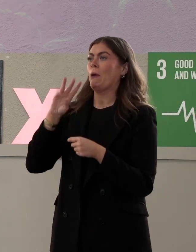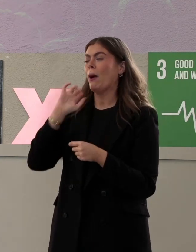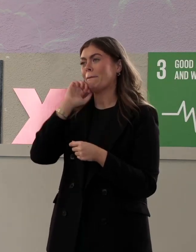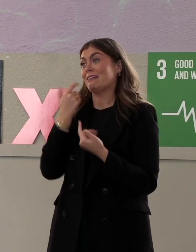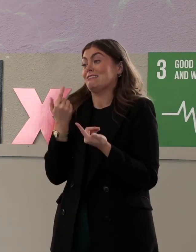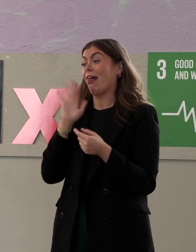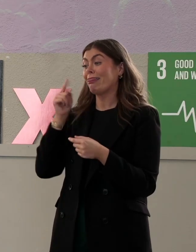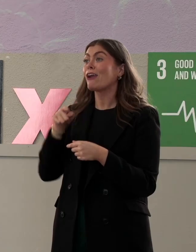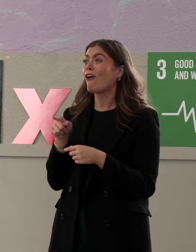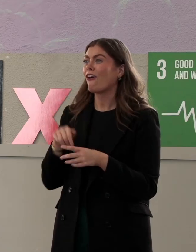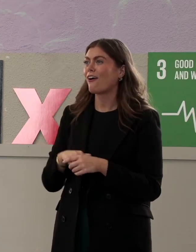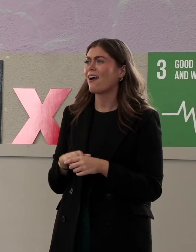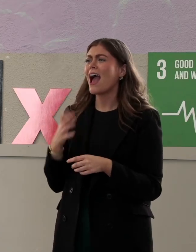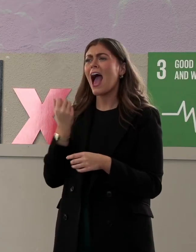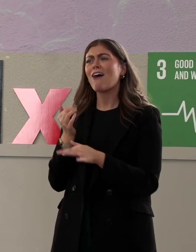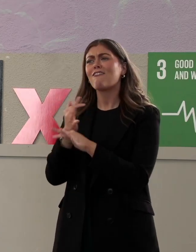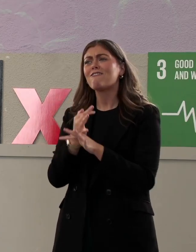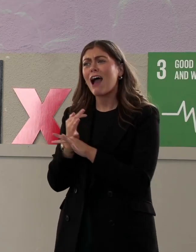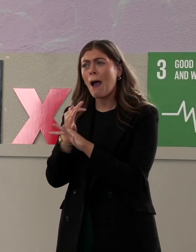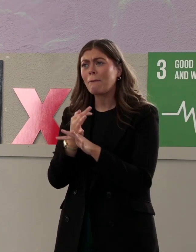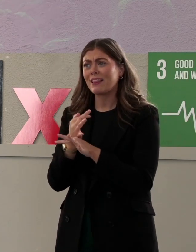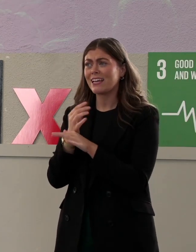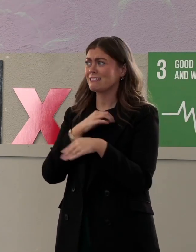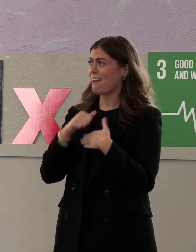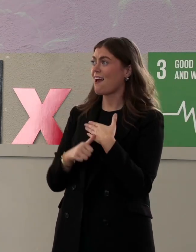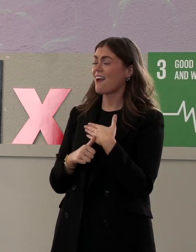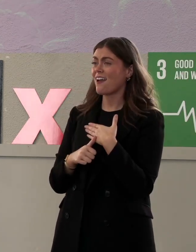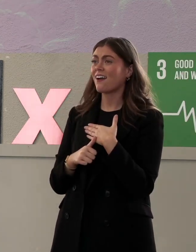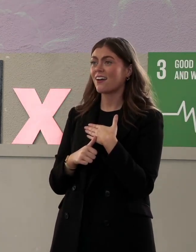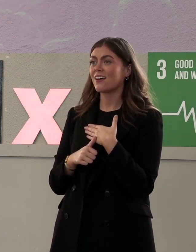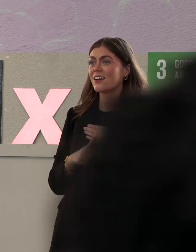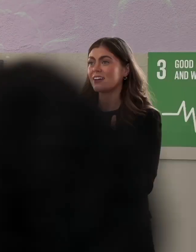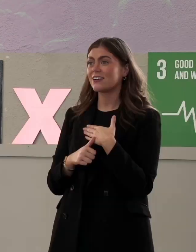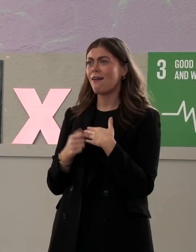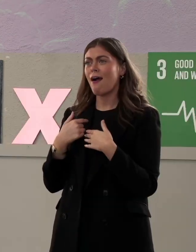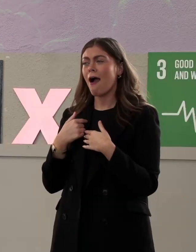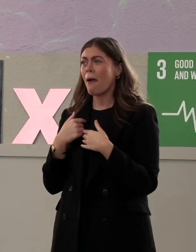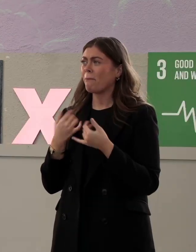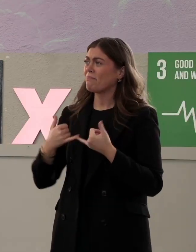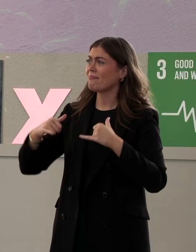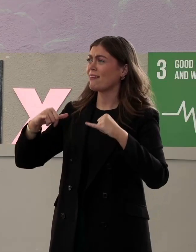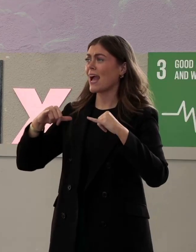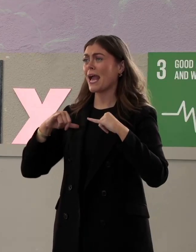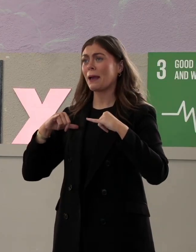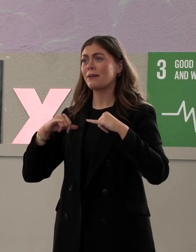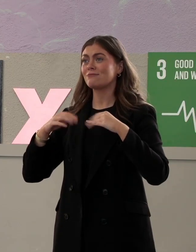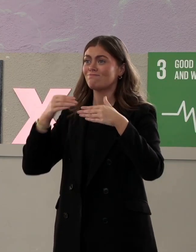I have my family in my life today. I was able to get my brother's funeral